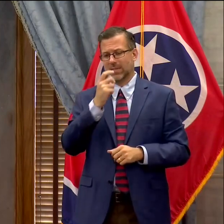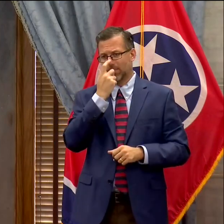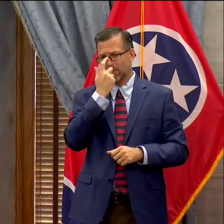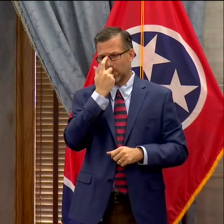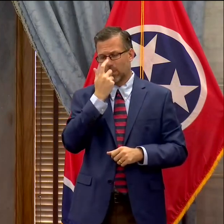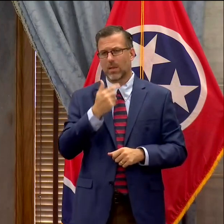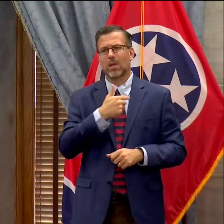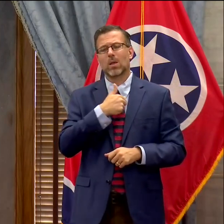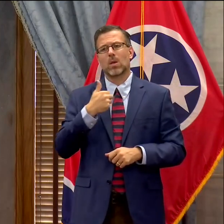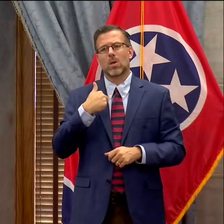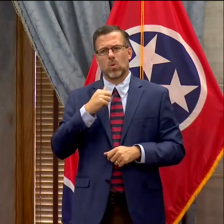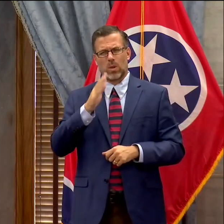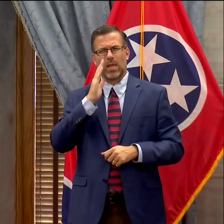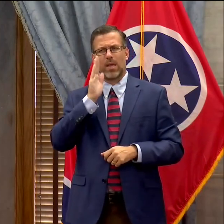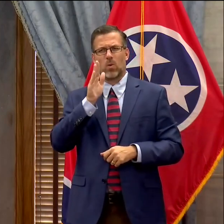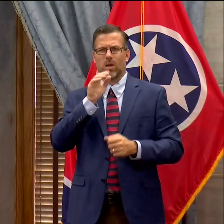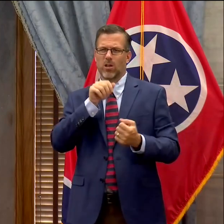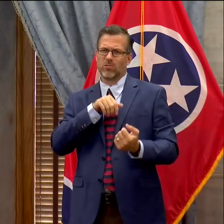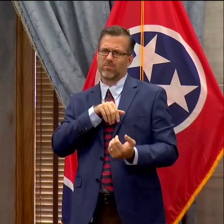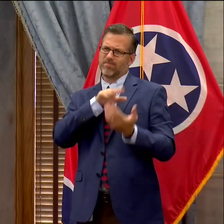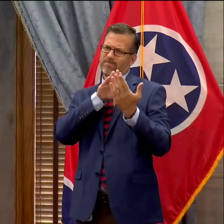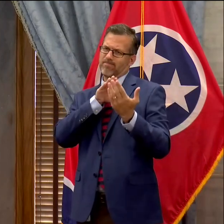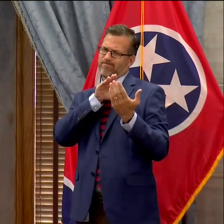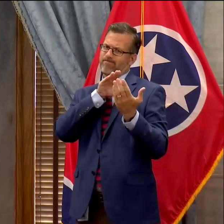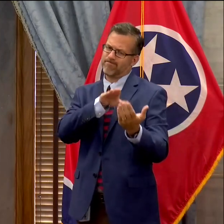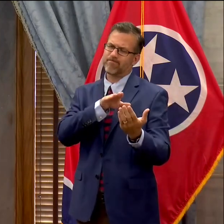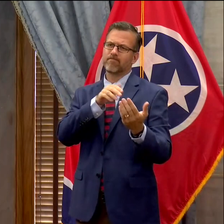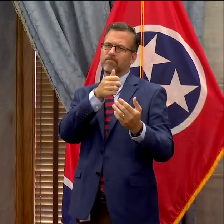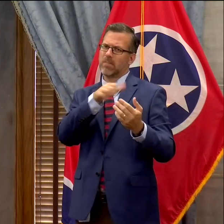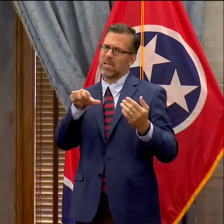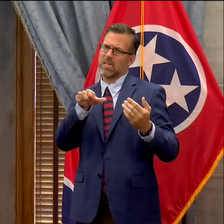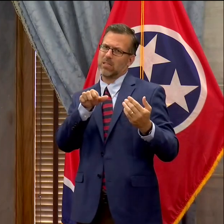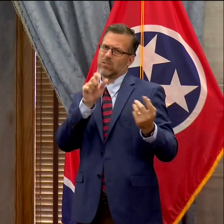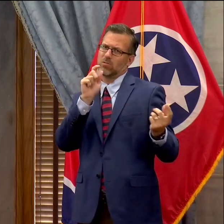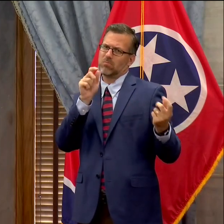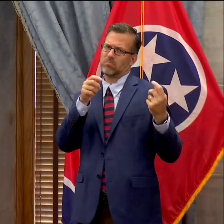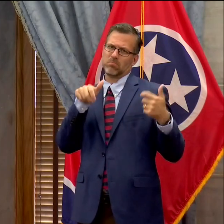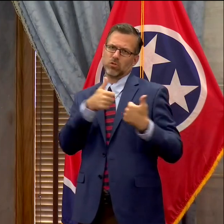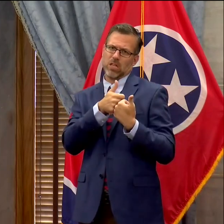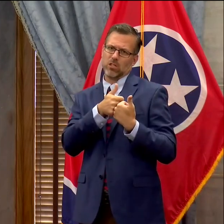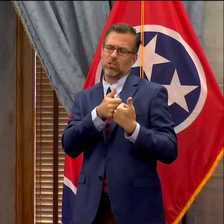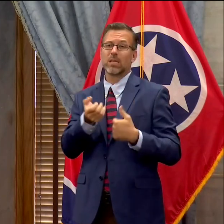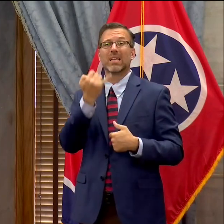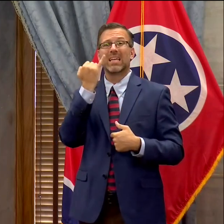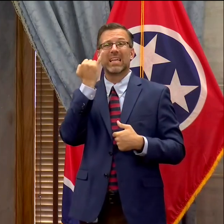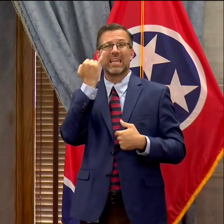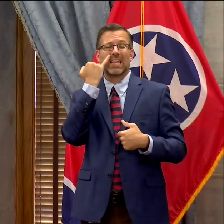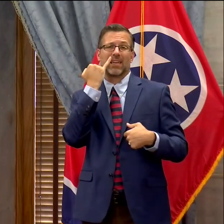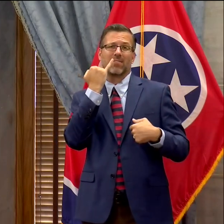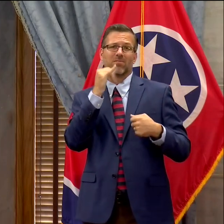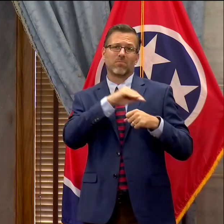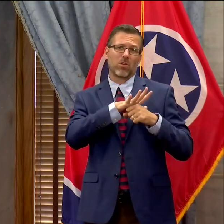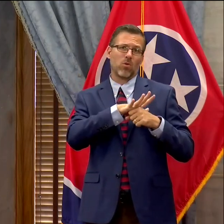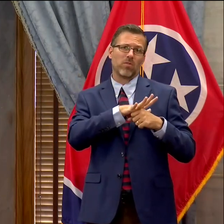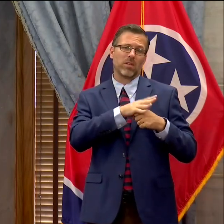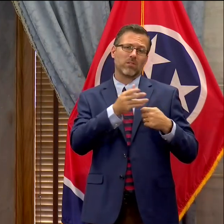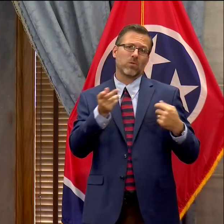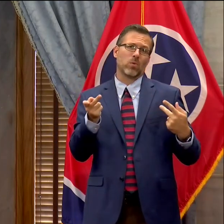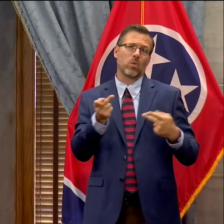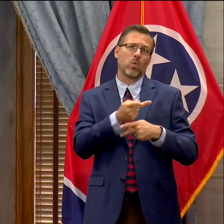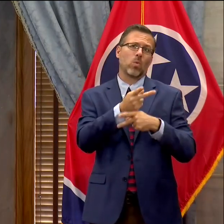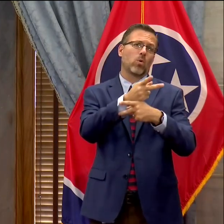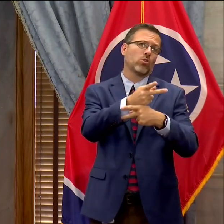to face those challenges head-on and we'll continuously evaluate changing conditions for operating and be prepared to adjust